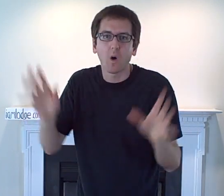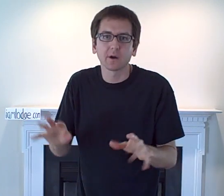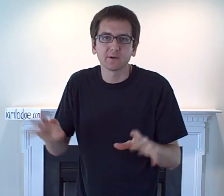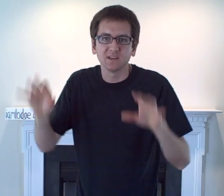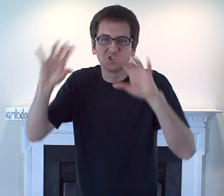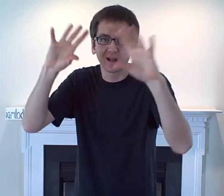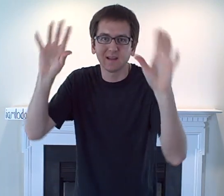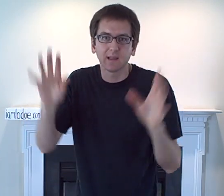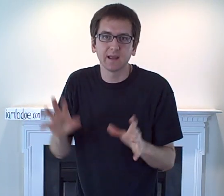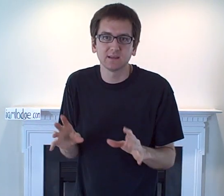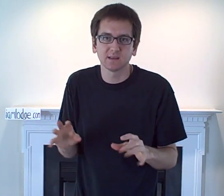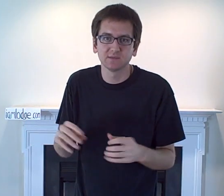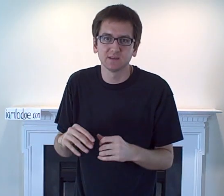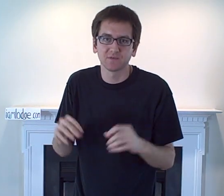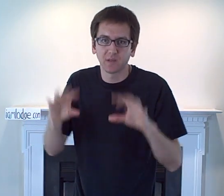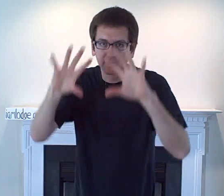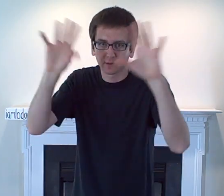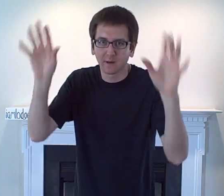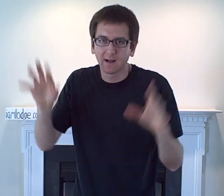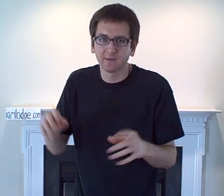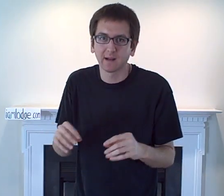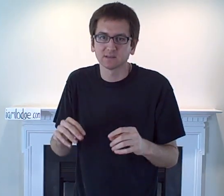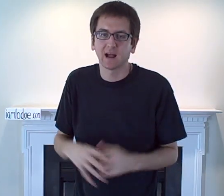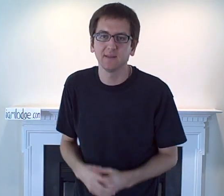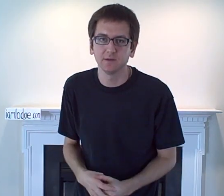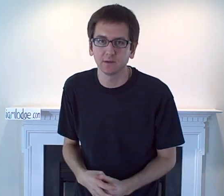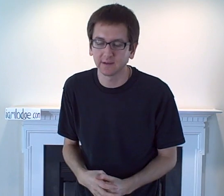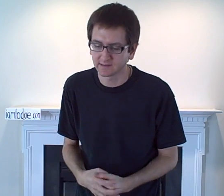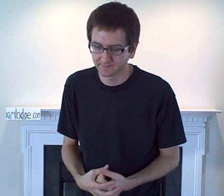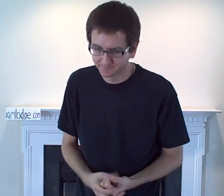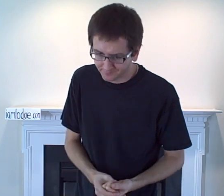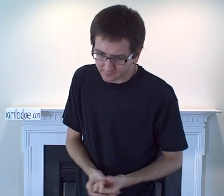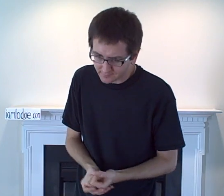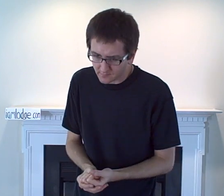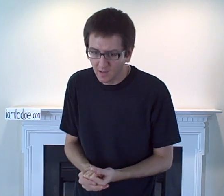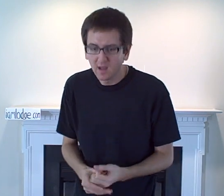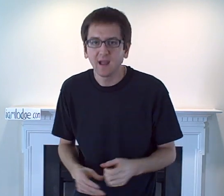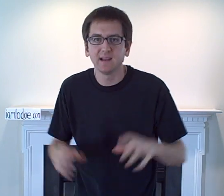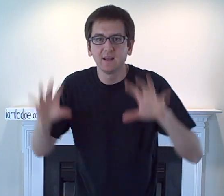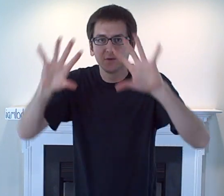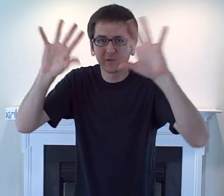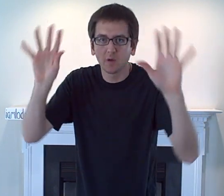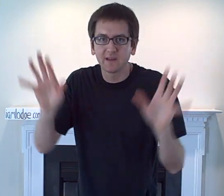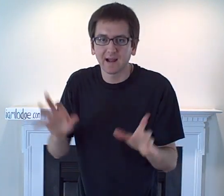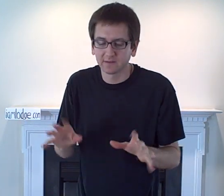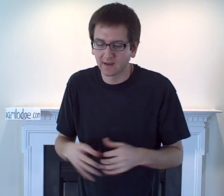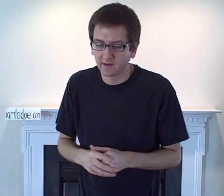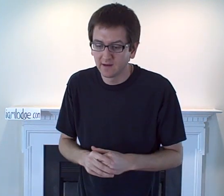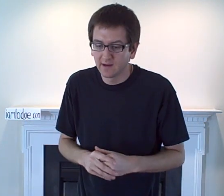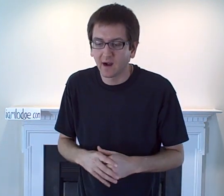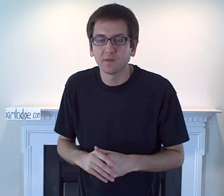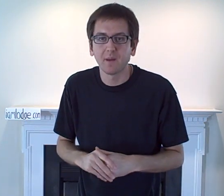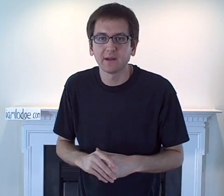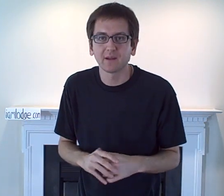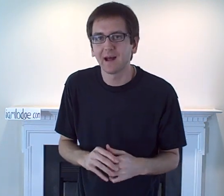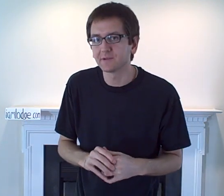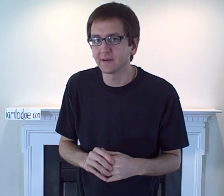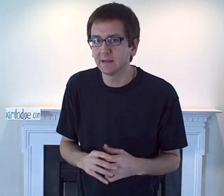watery, jelly-like substance floating around outside the nucleus. And floating out there are the mitochondria,